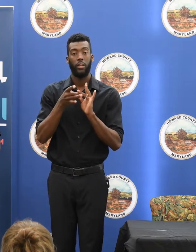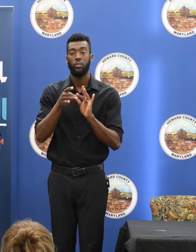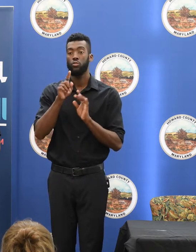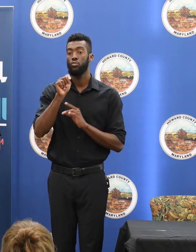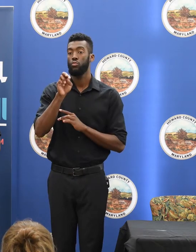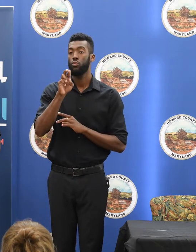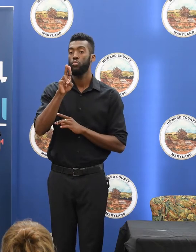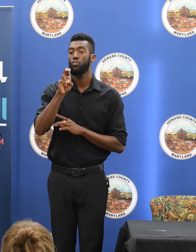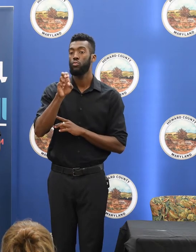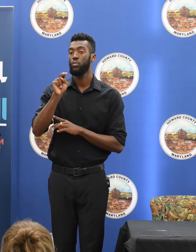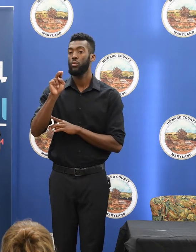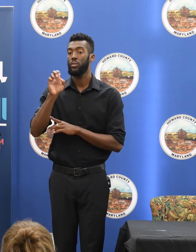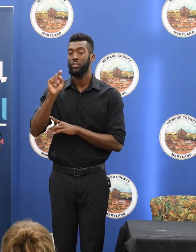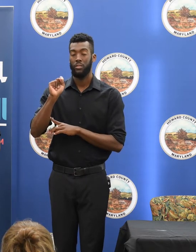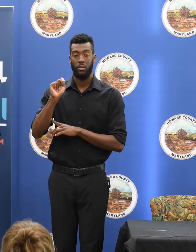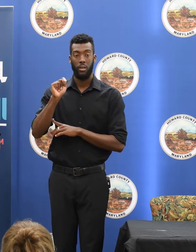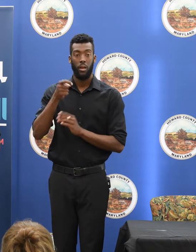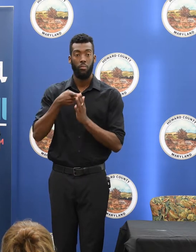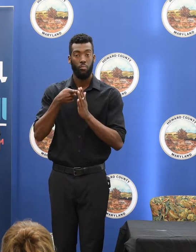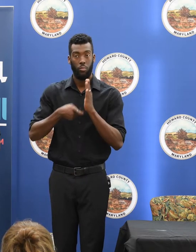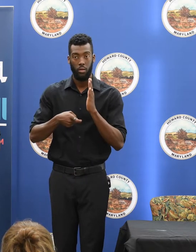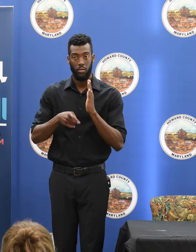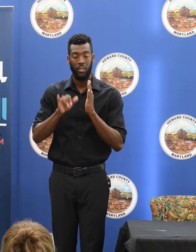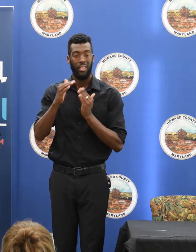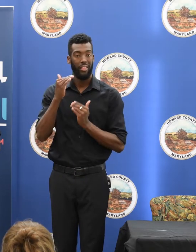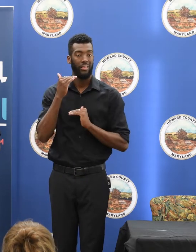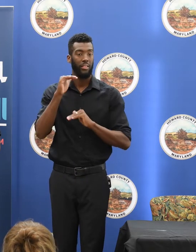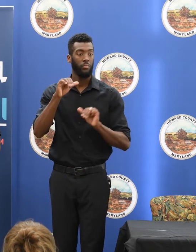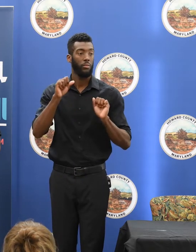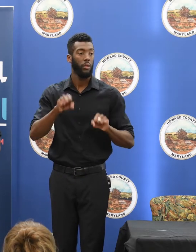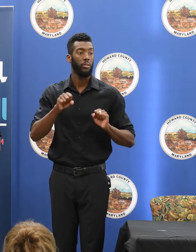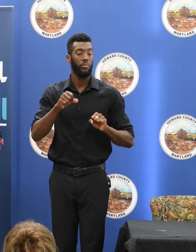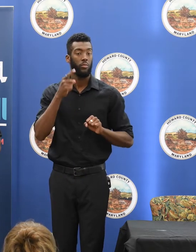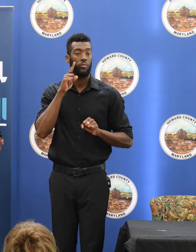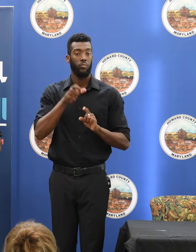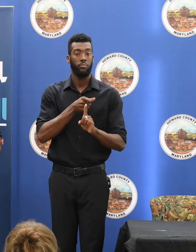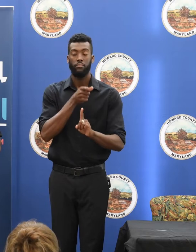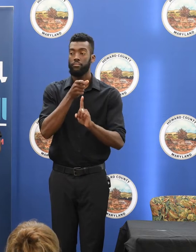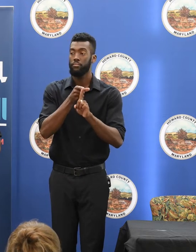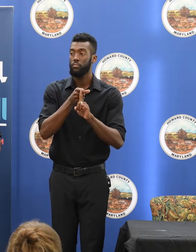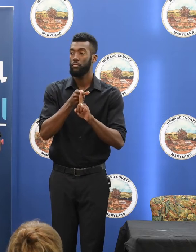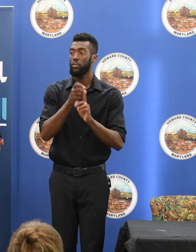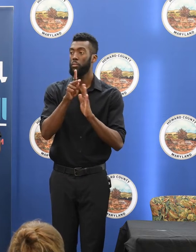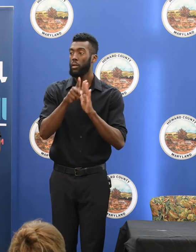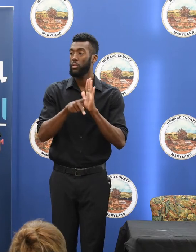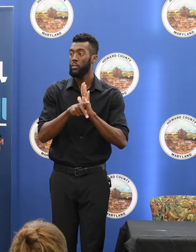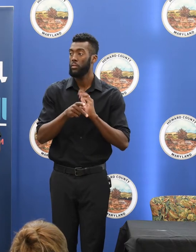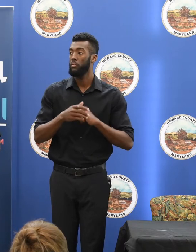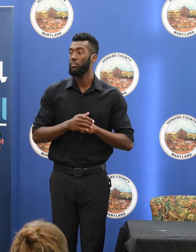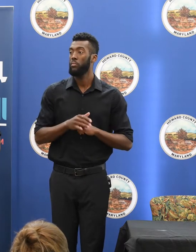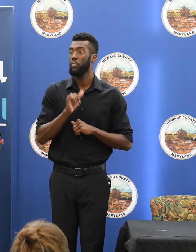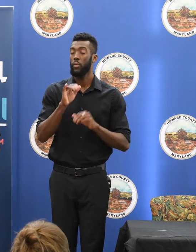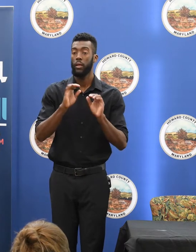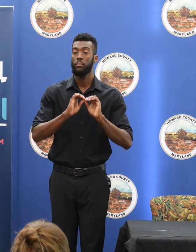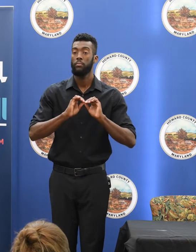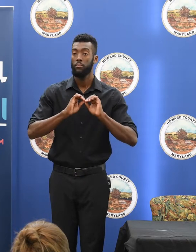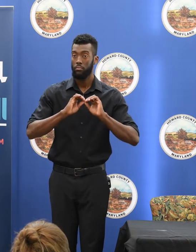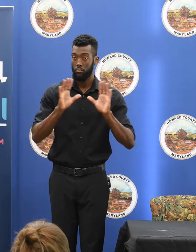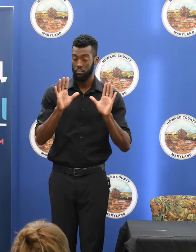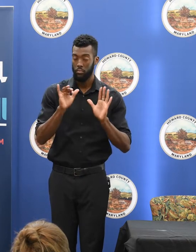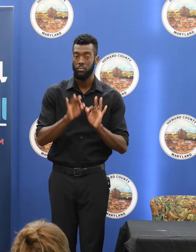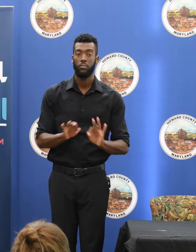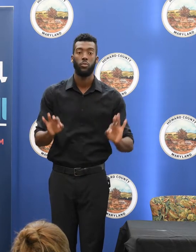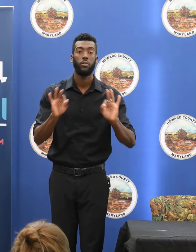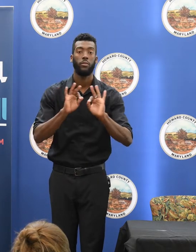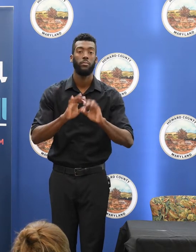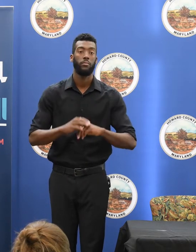that limits our ability to set policy that's impactful and useful. So the transparency piece is important.